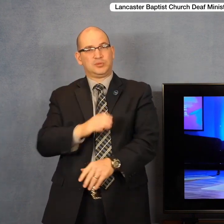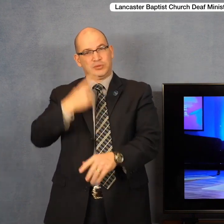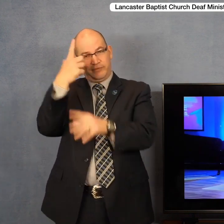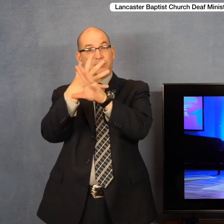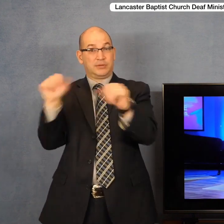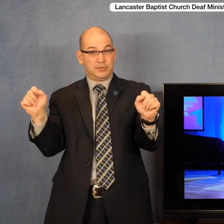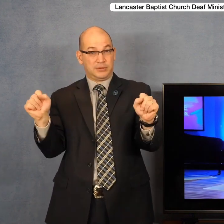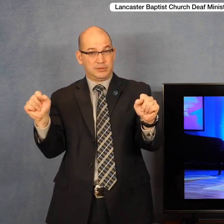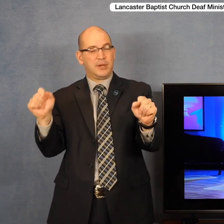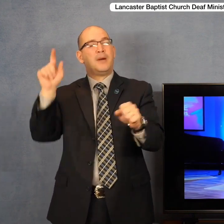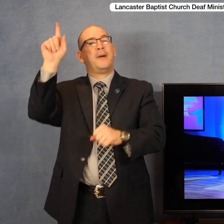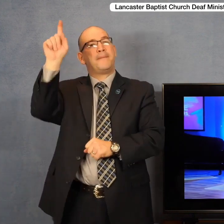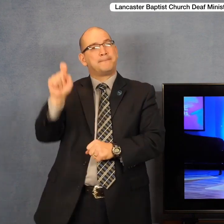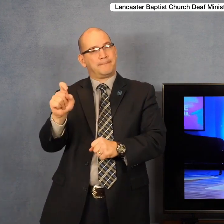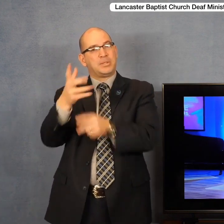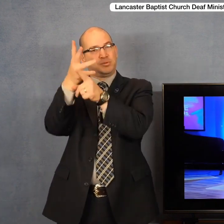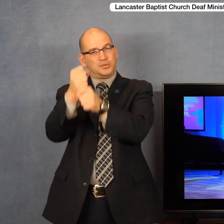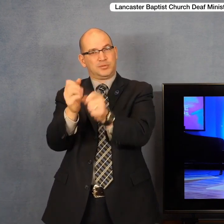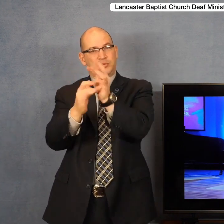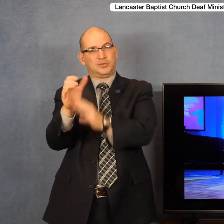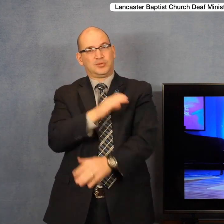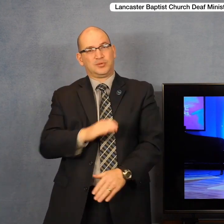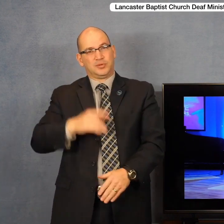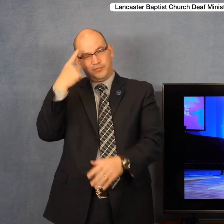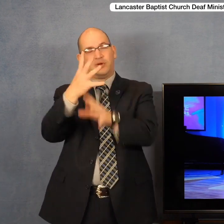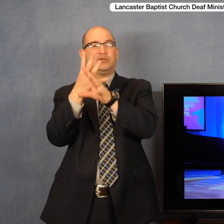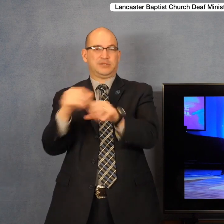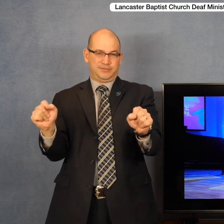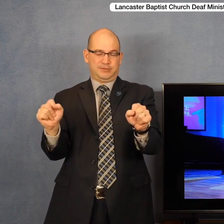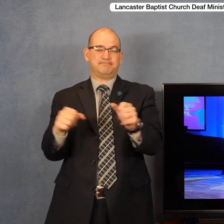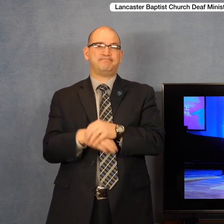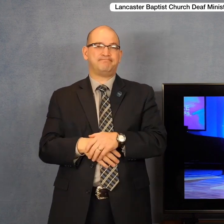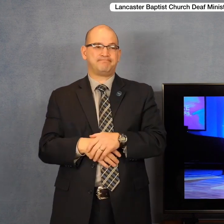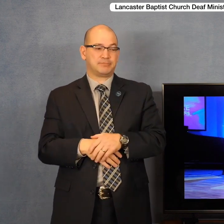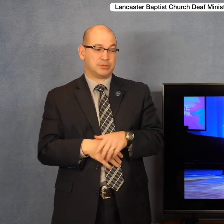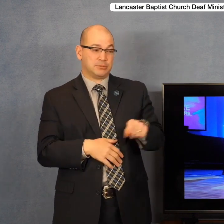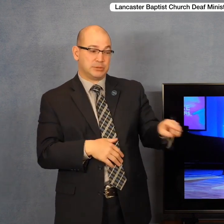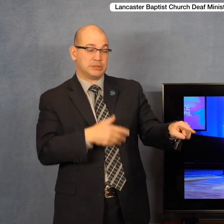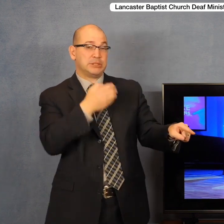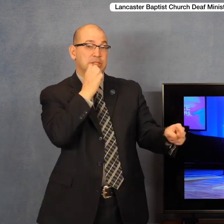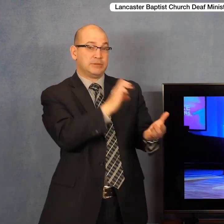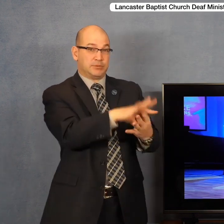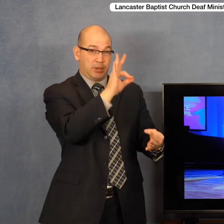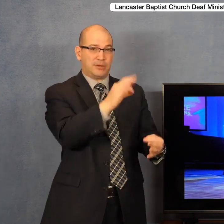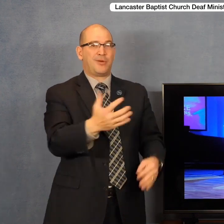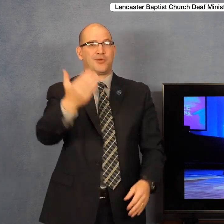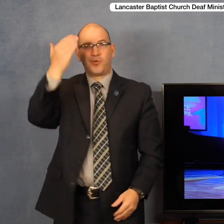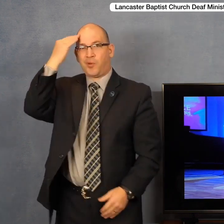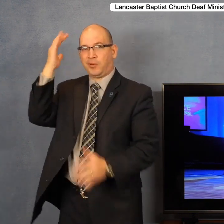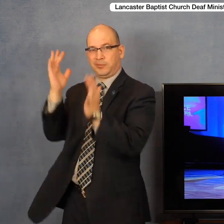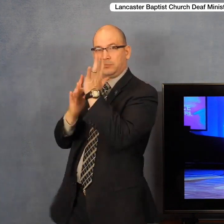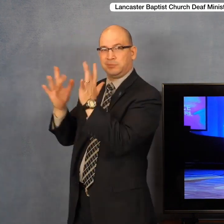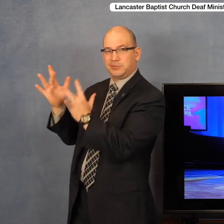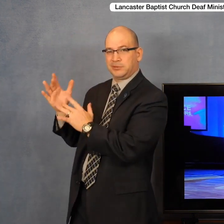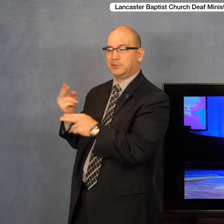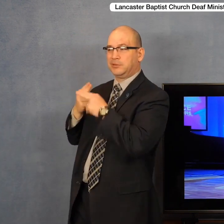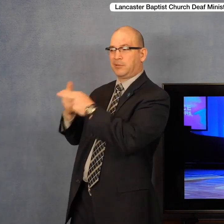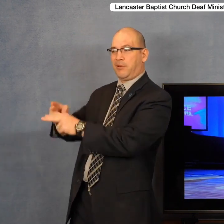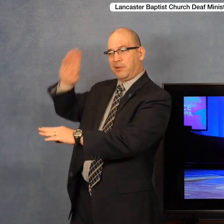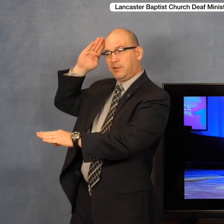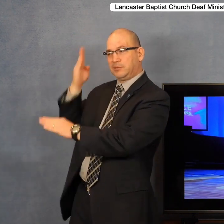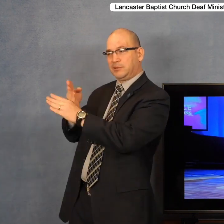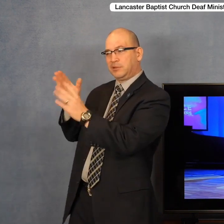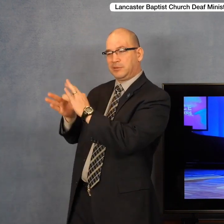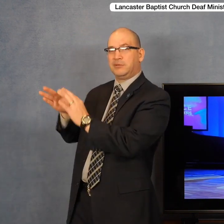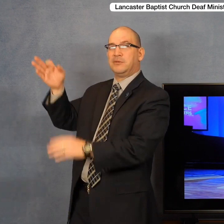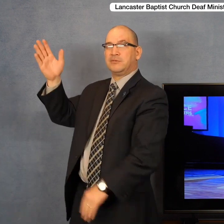so the demons cry out. They knew who Jesus was. And they know that he has great power. In fact, we see here in verse 28,